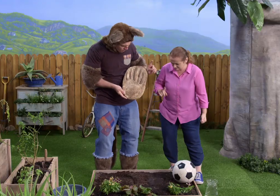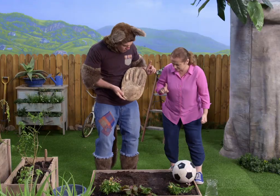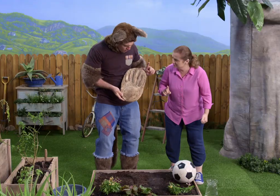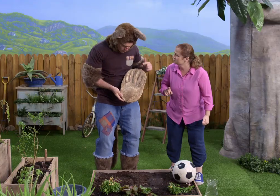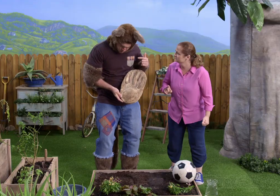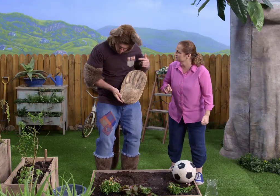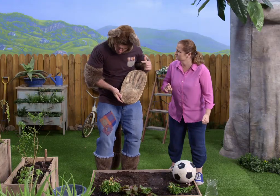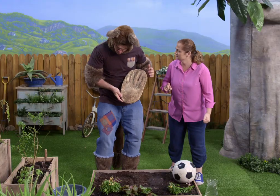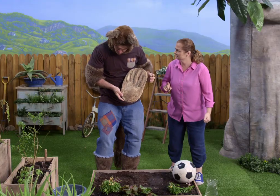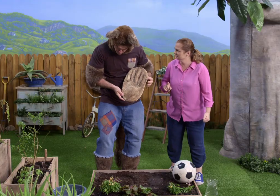What? Oh.